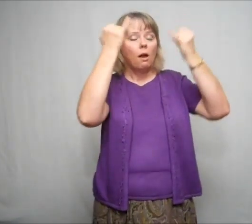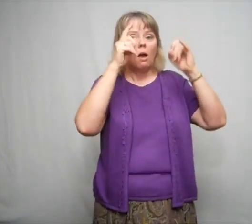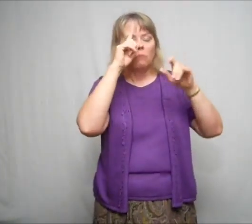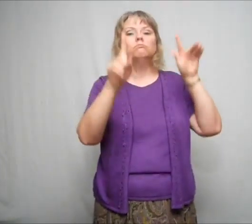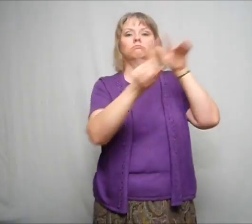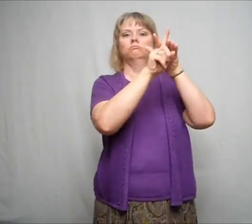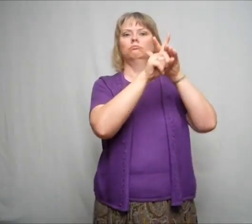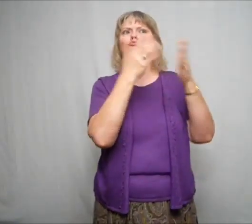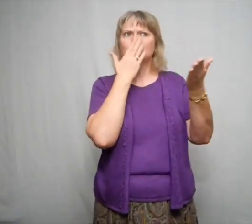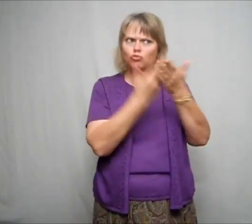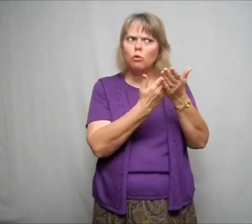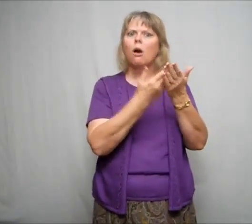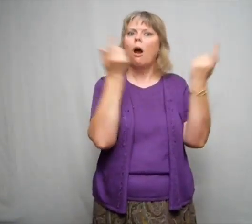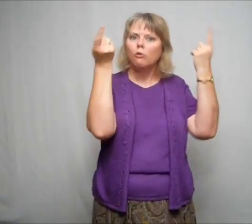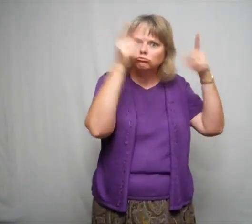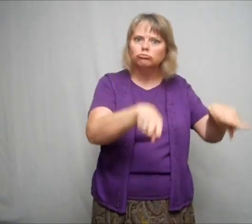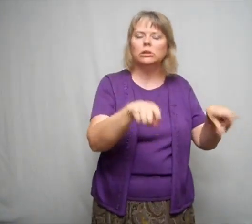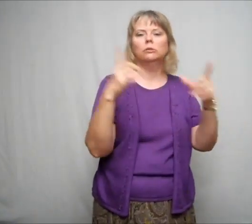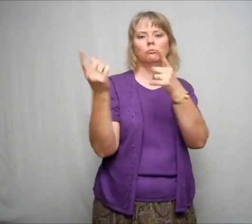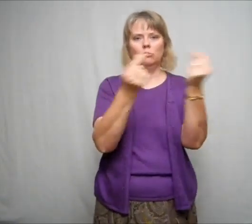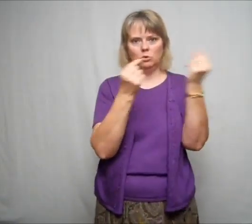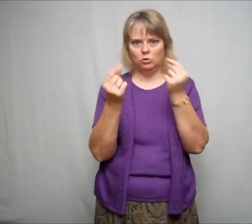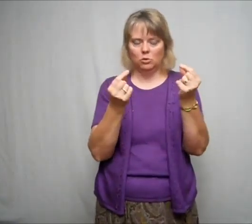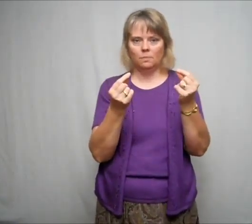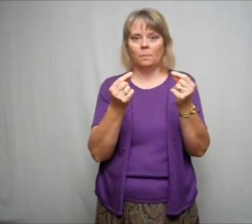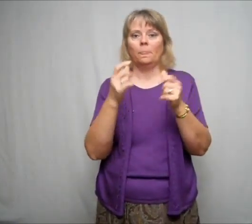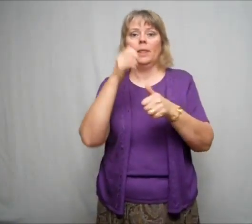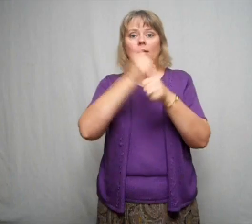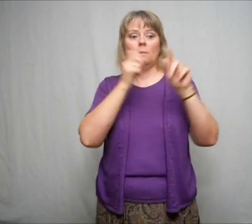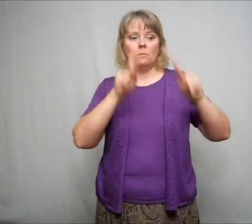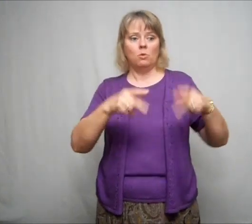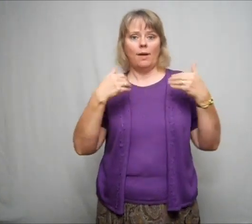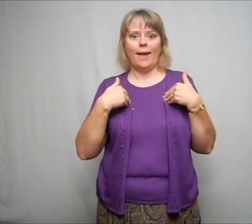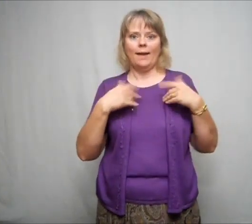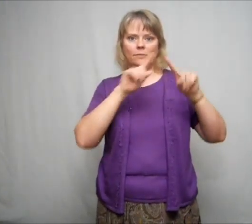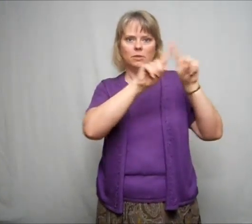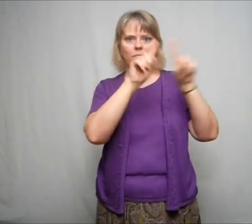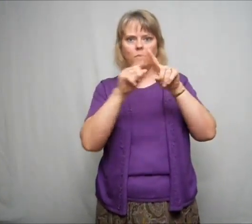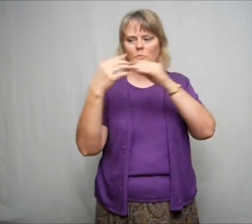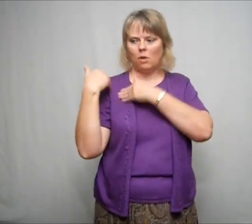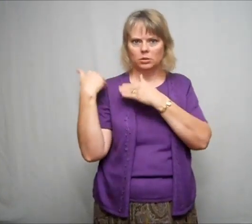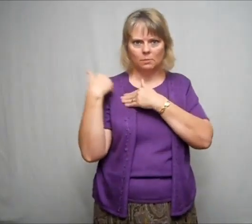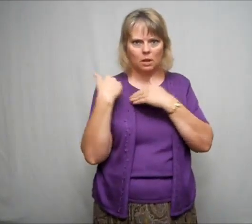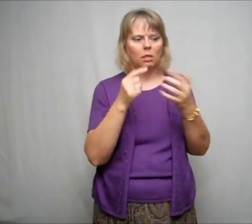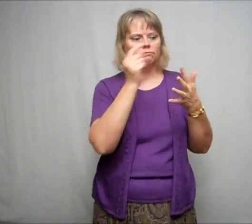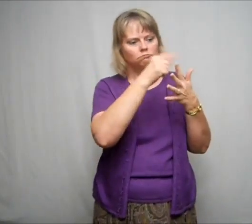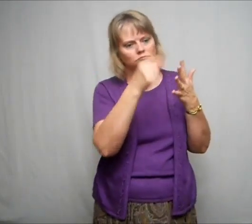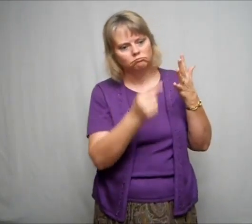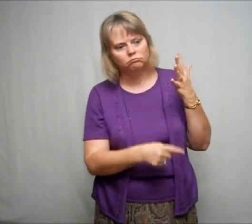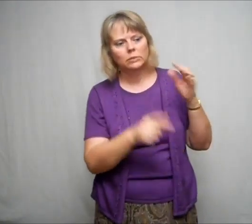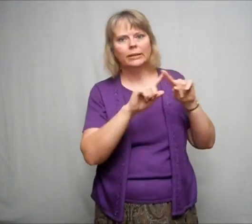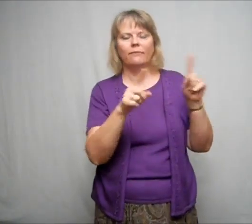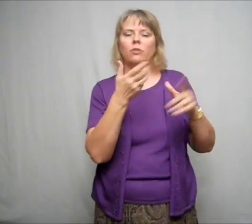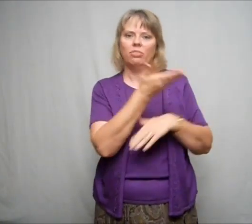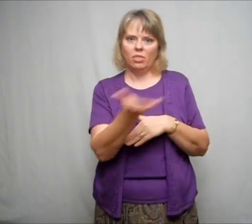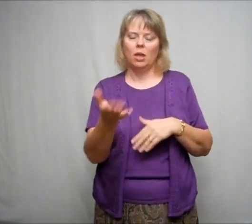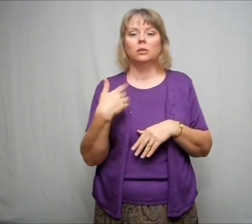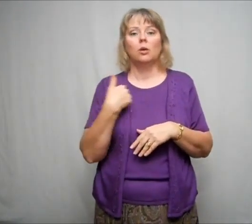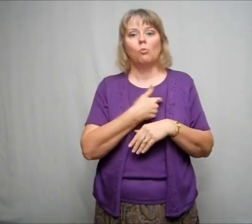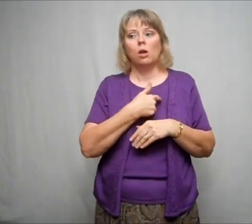And when a great idea came up, everybody agreed what we would do. We put that plan into action. Each person had different responsibilities that